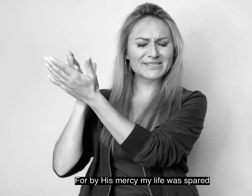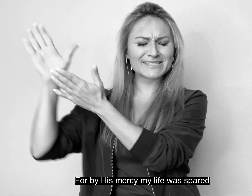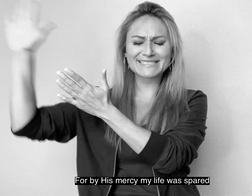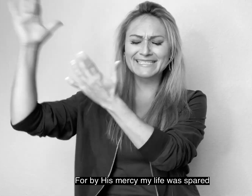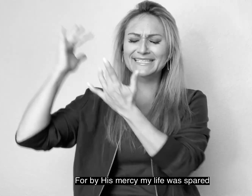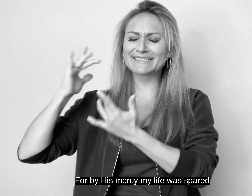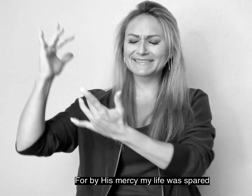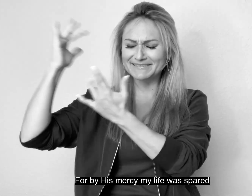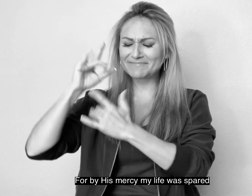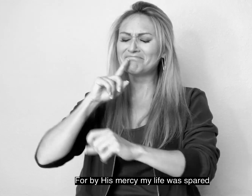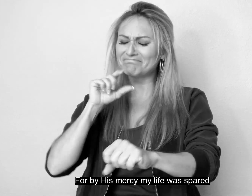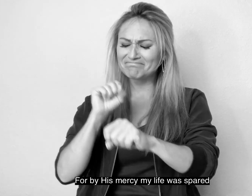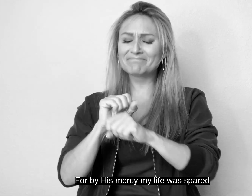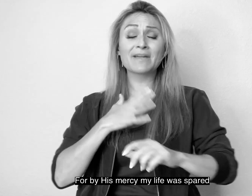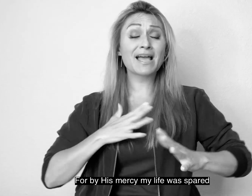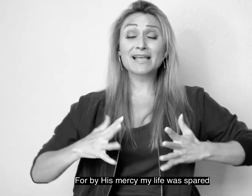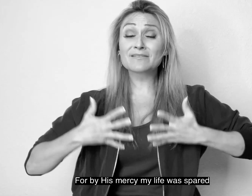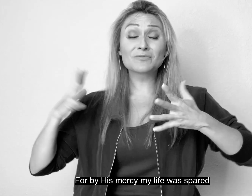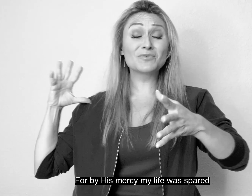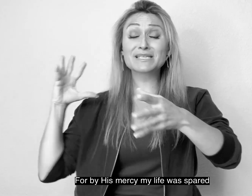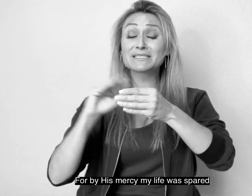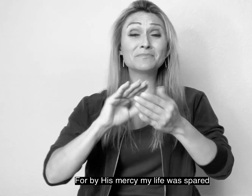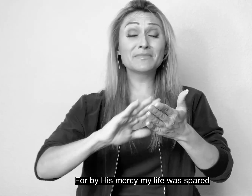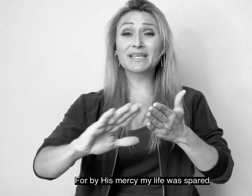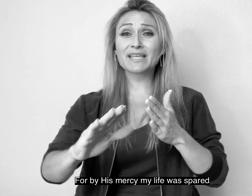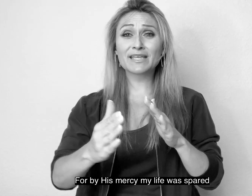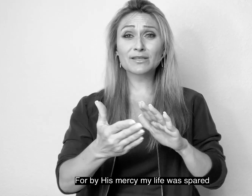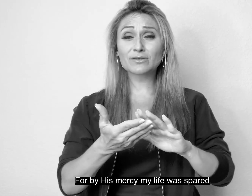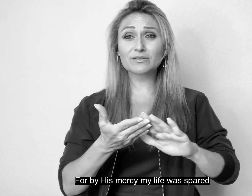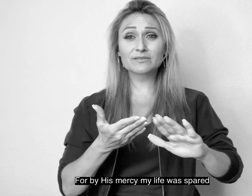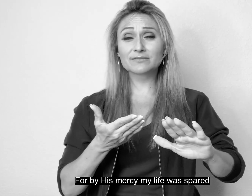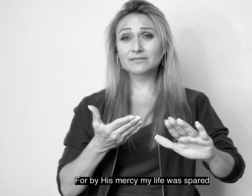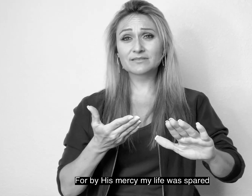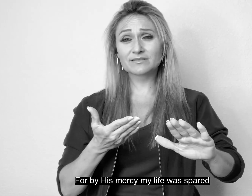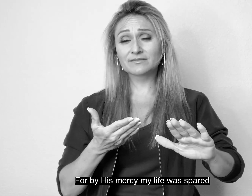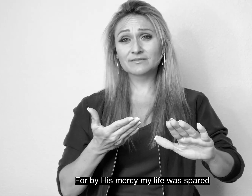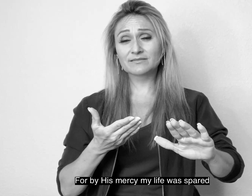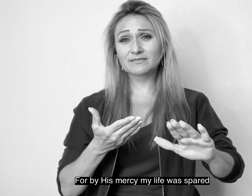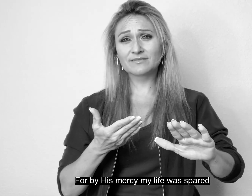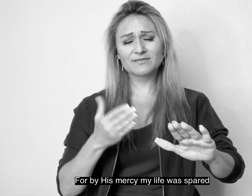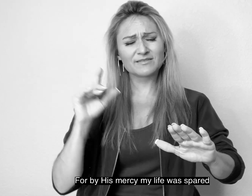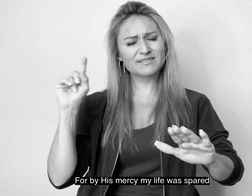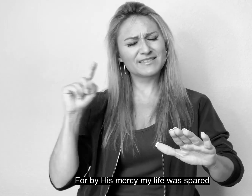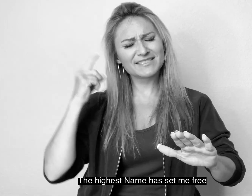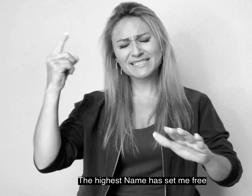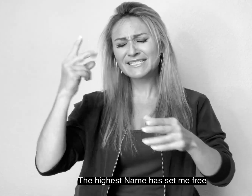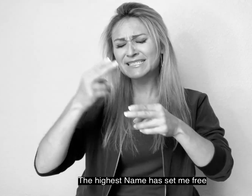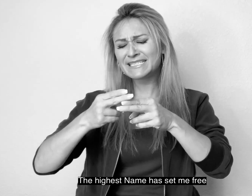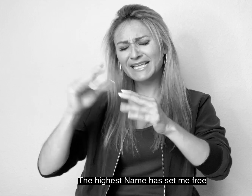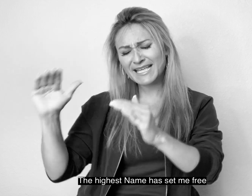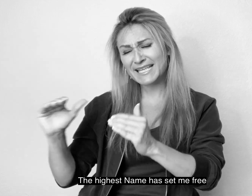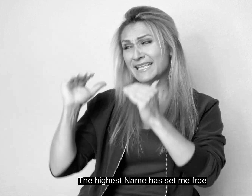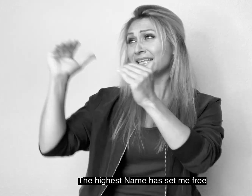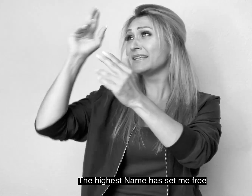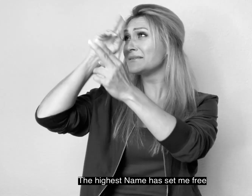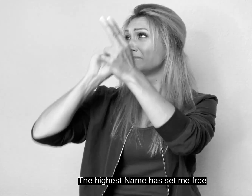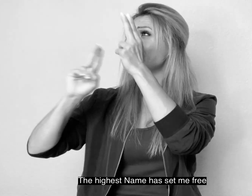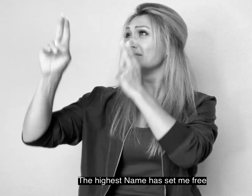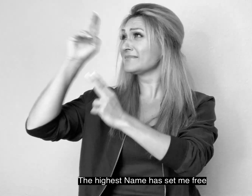mercy my life was spent The higher's name